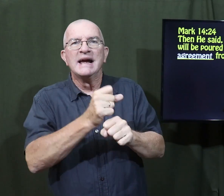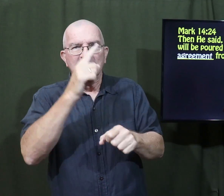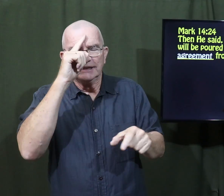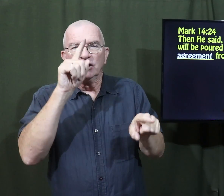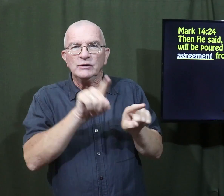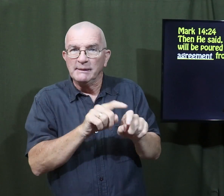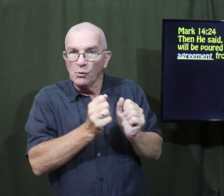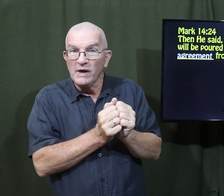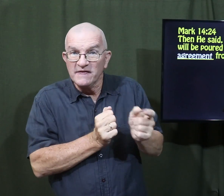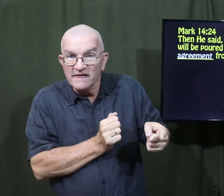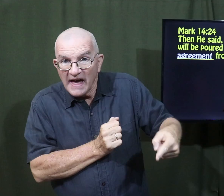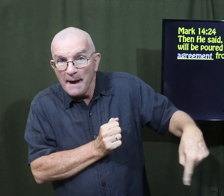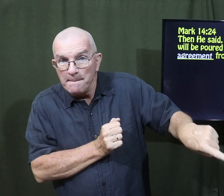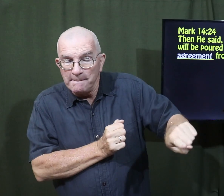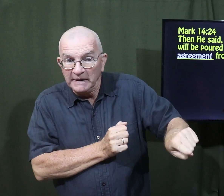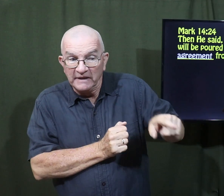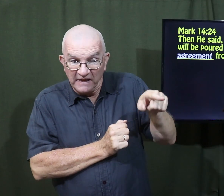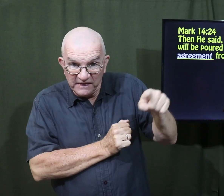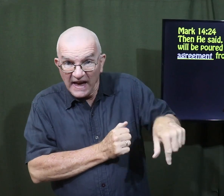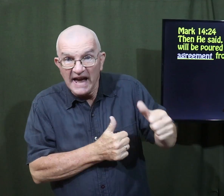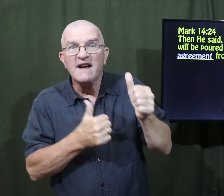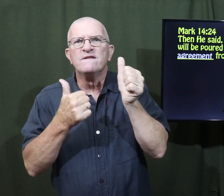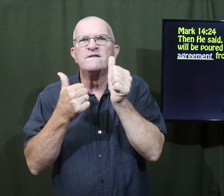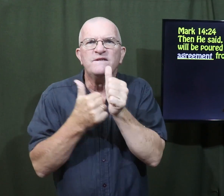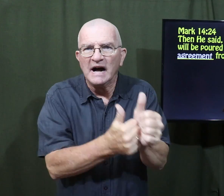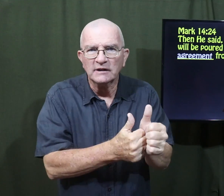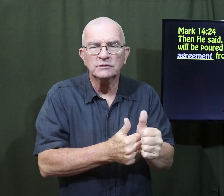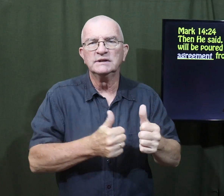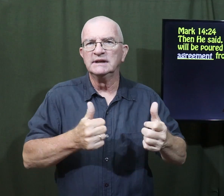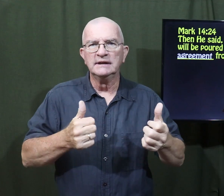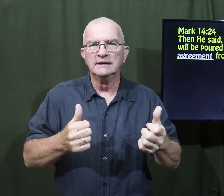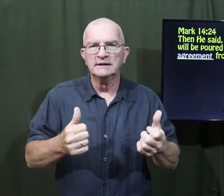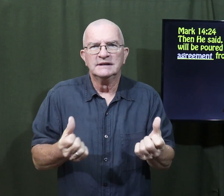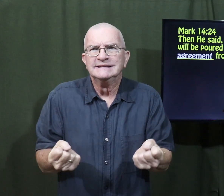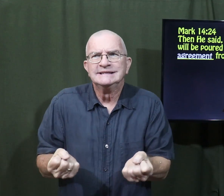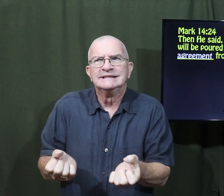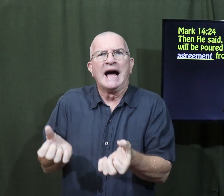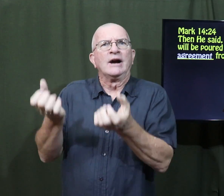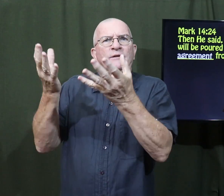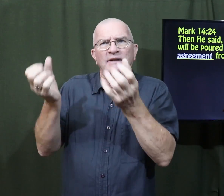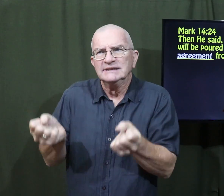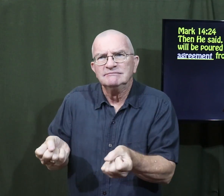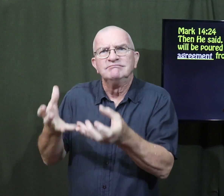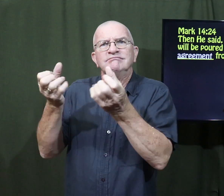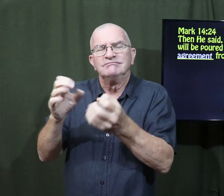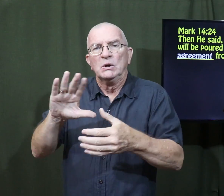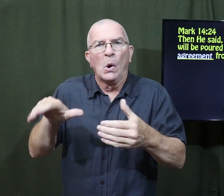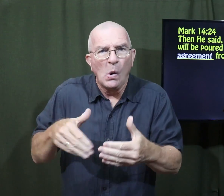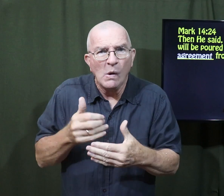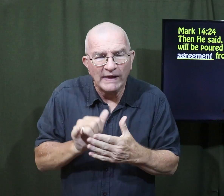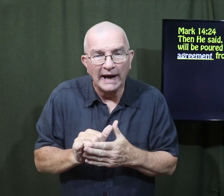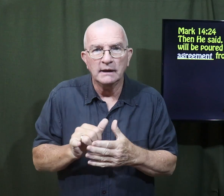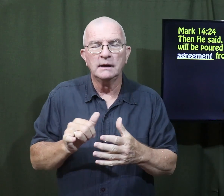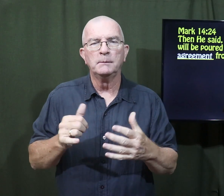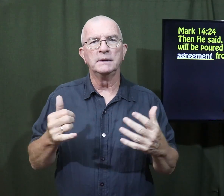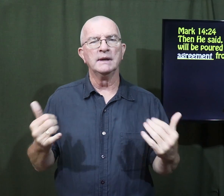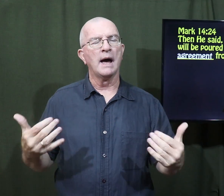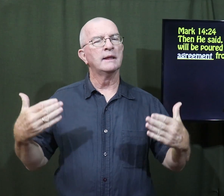God made an agreement with them, and they follow sacrifices and all